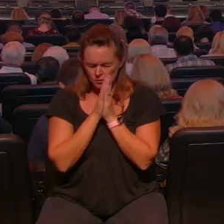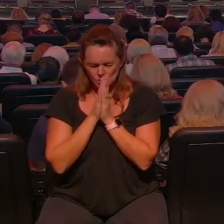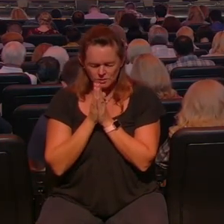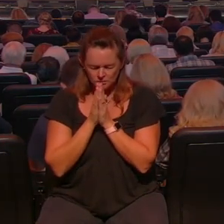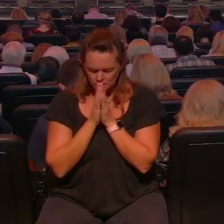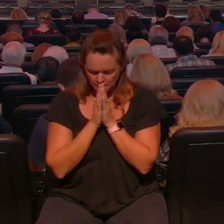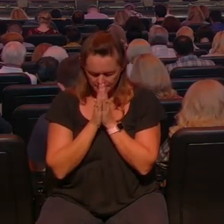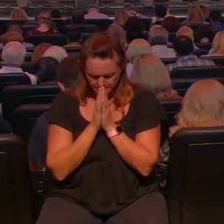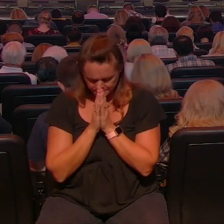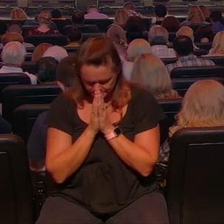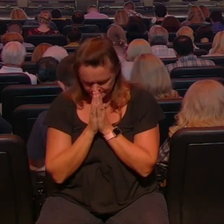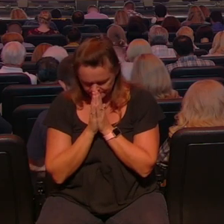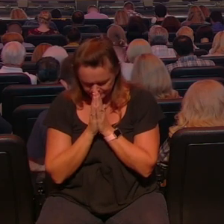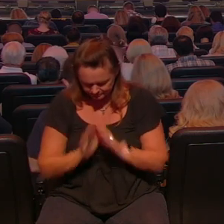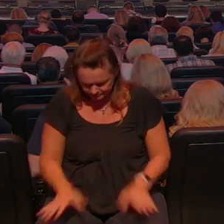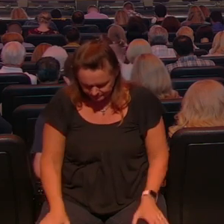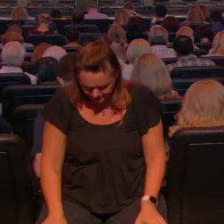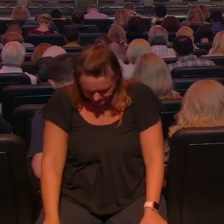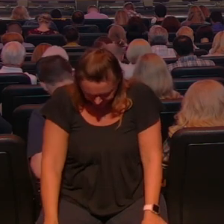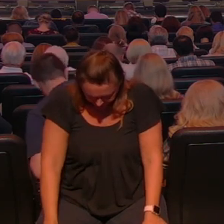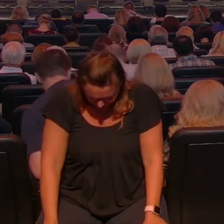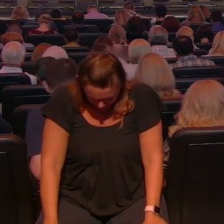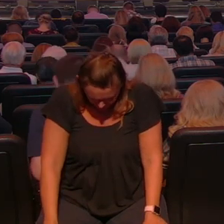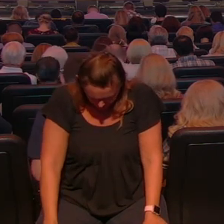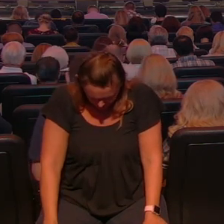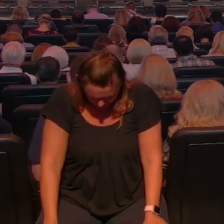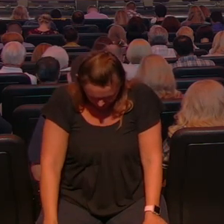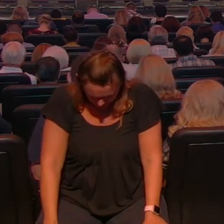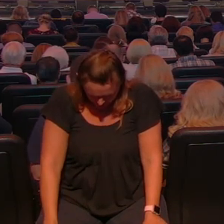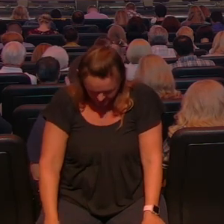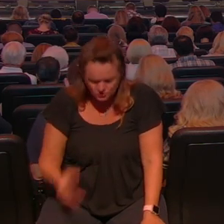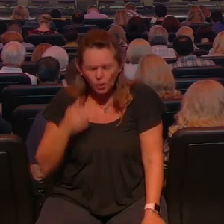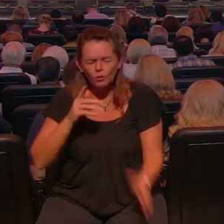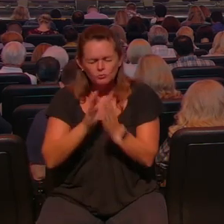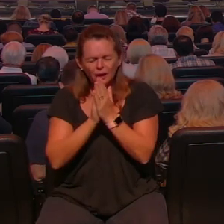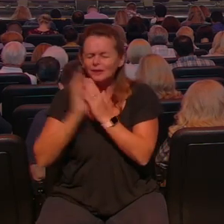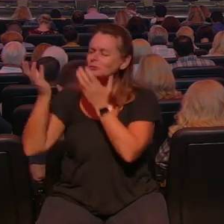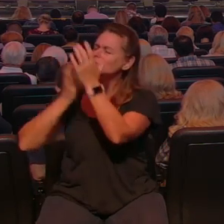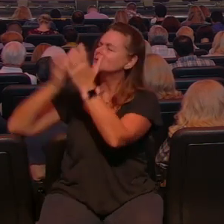and I want you to just take a moment and just tell the Lord Lord I do want to be a blessing